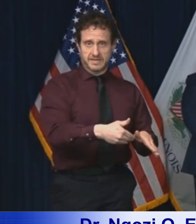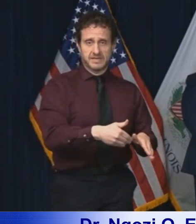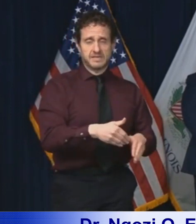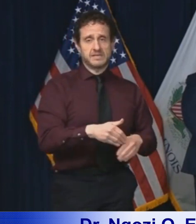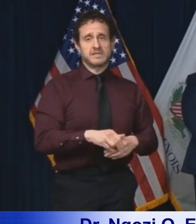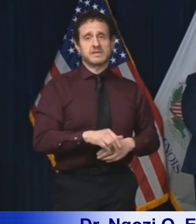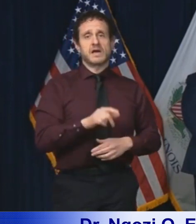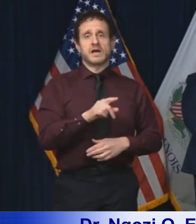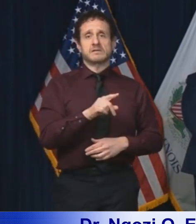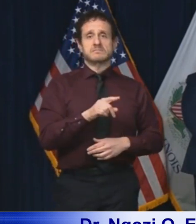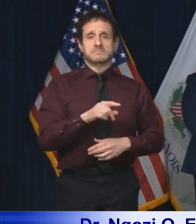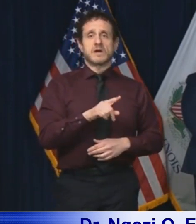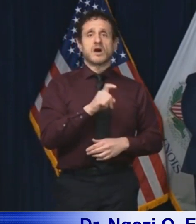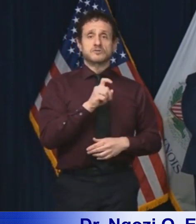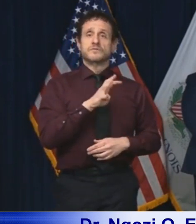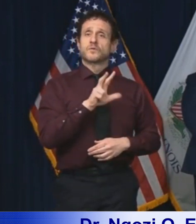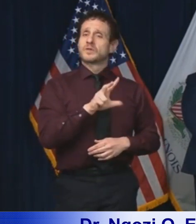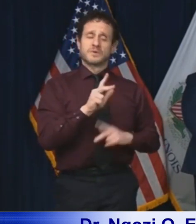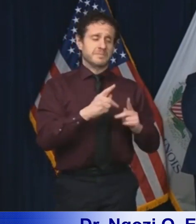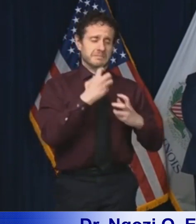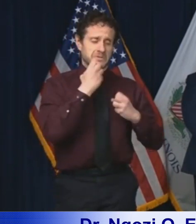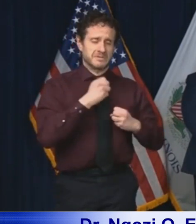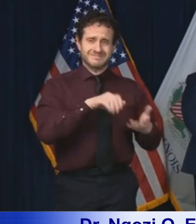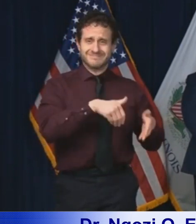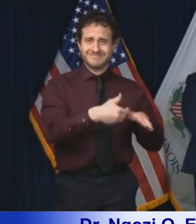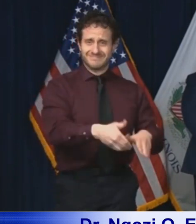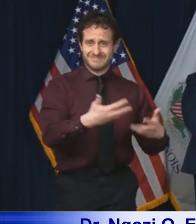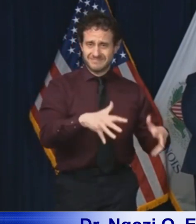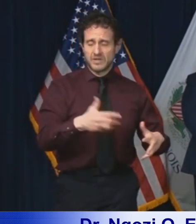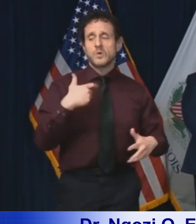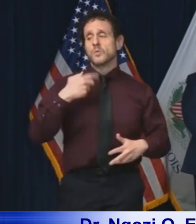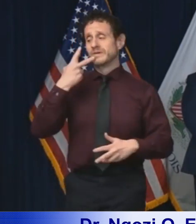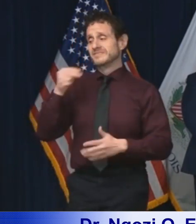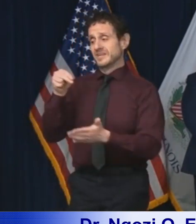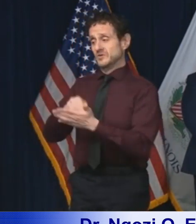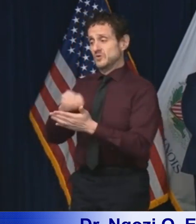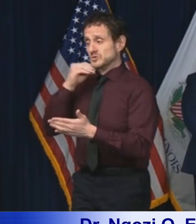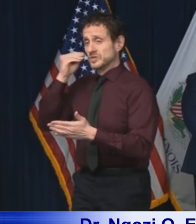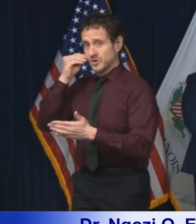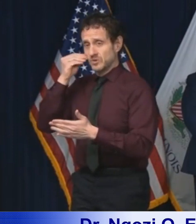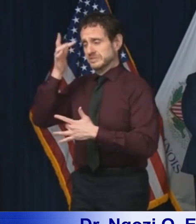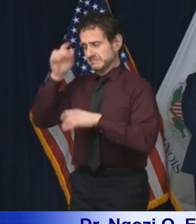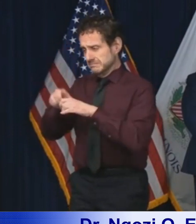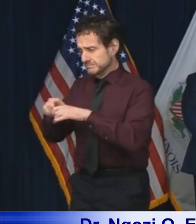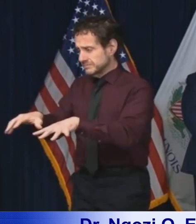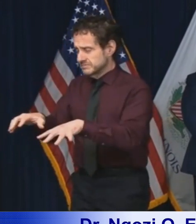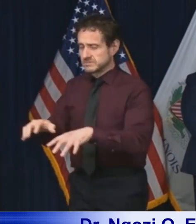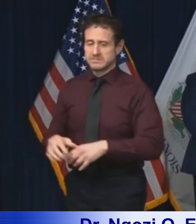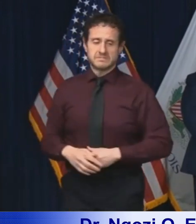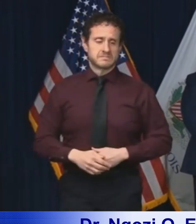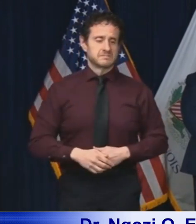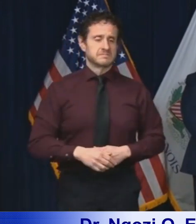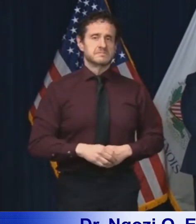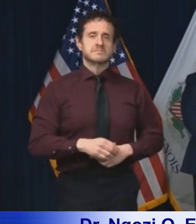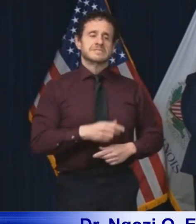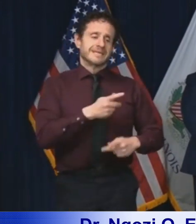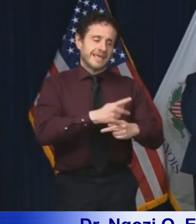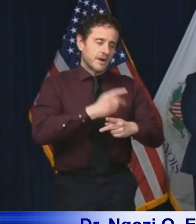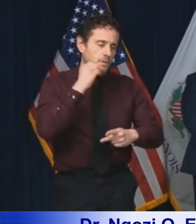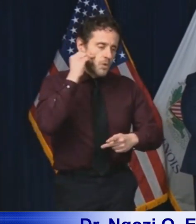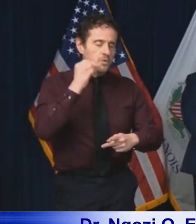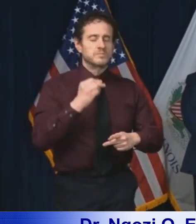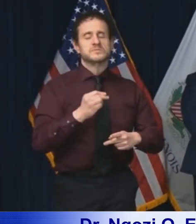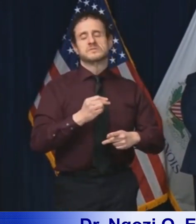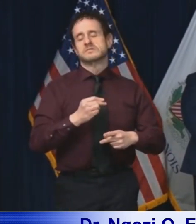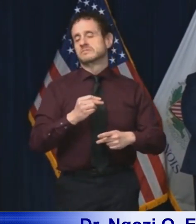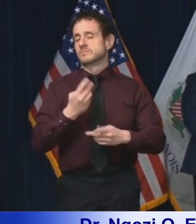lives lost. We have seen clusters of cases in nursing homes, in assisted living facilities, correctional centers,